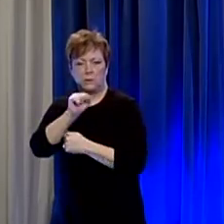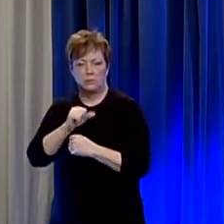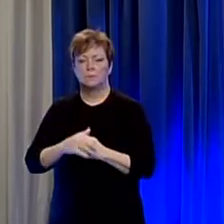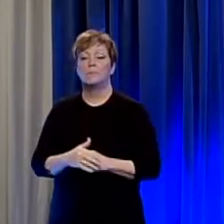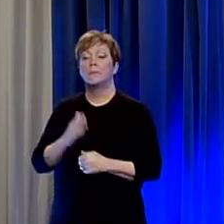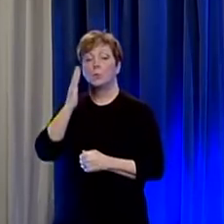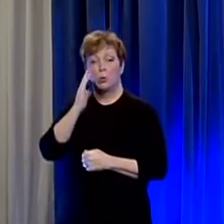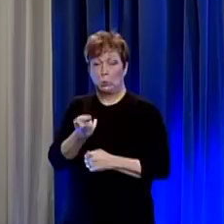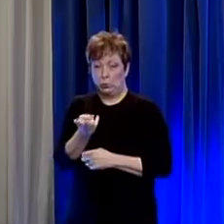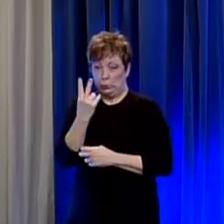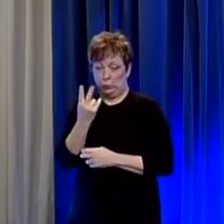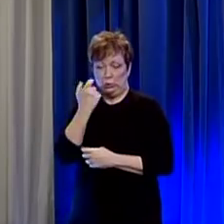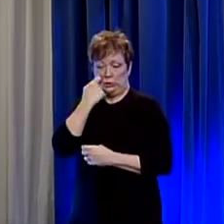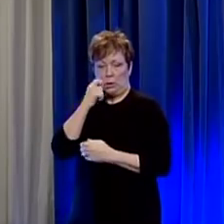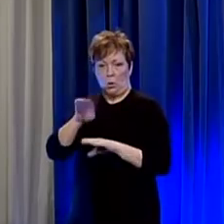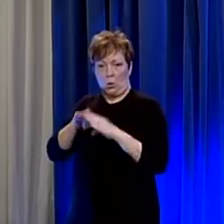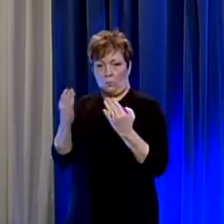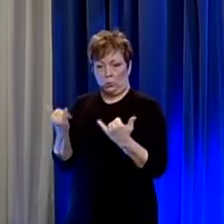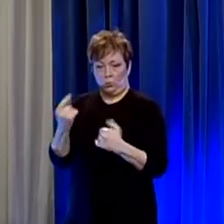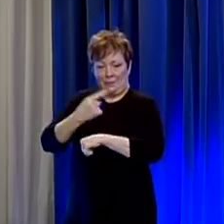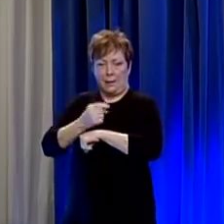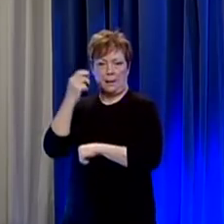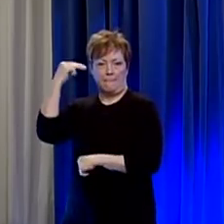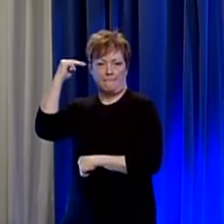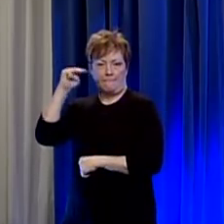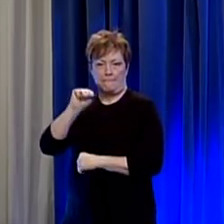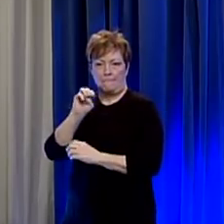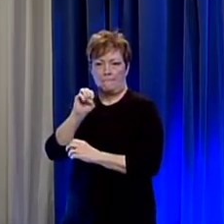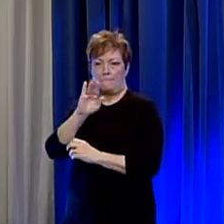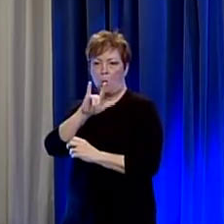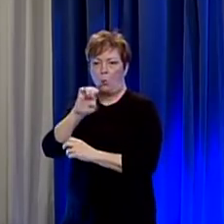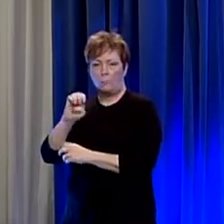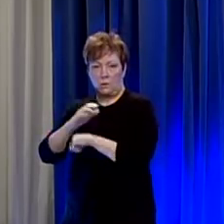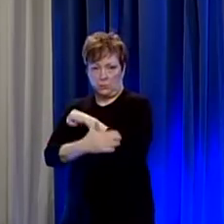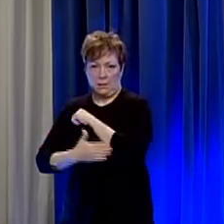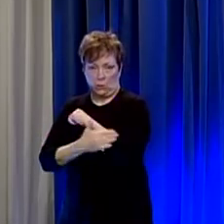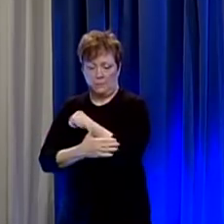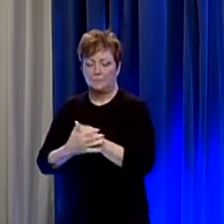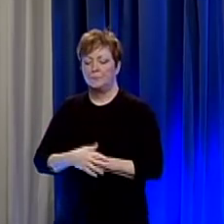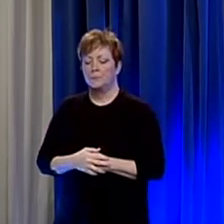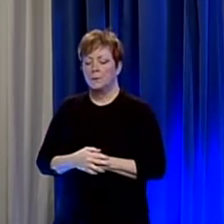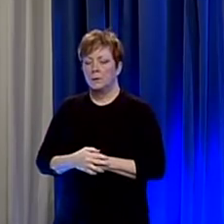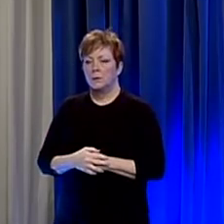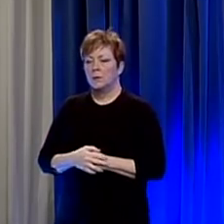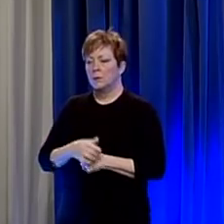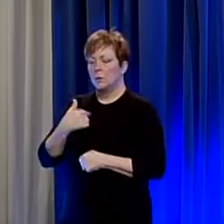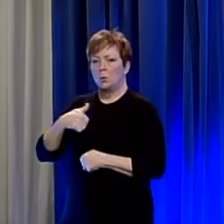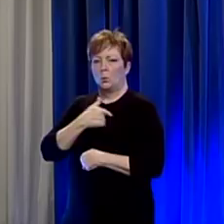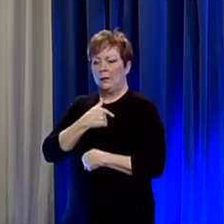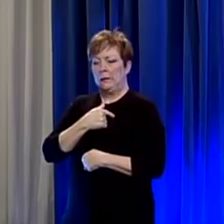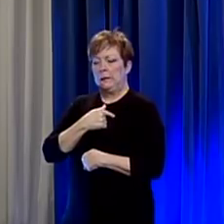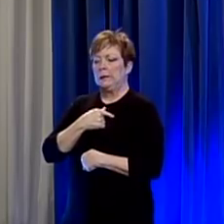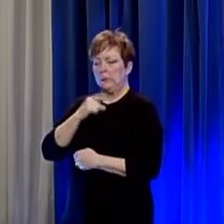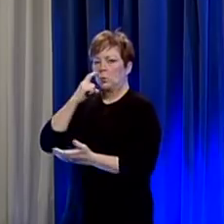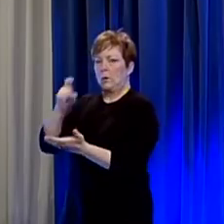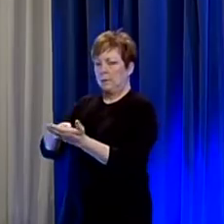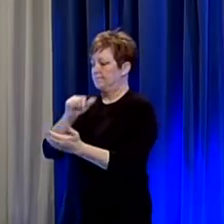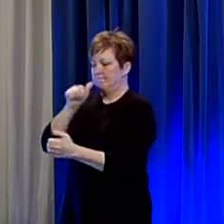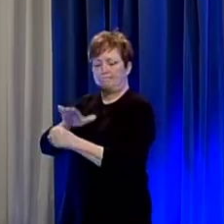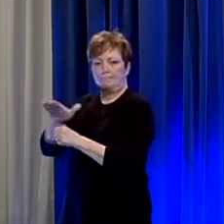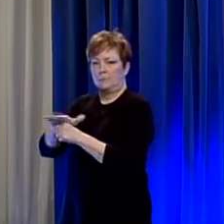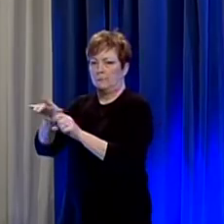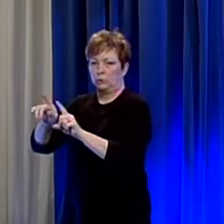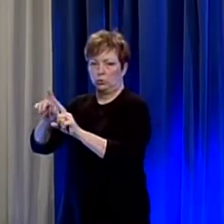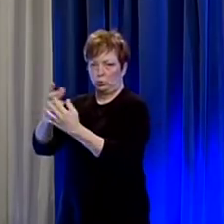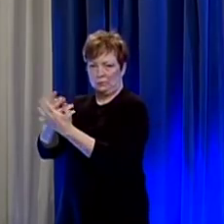two sites opened in mobile county today this was one of the counties that we had targeted uh as not having enough screening uh there is a new